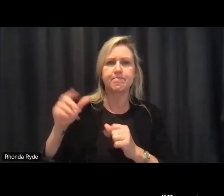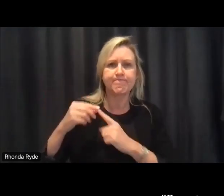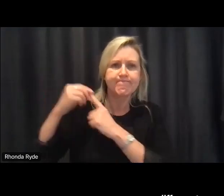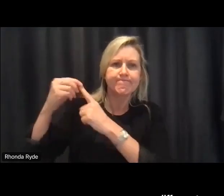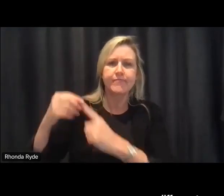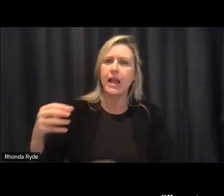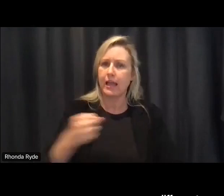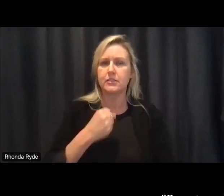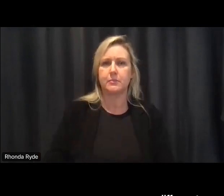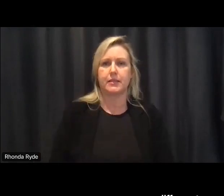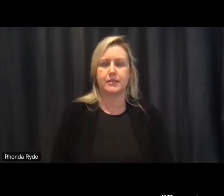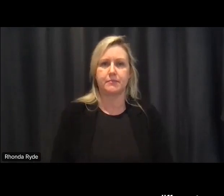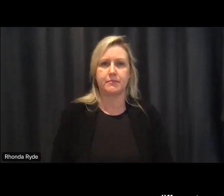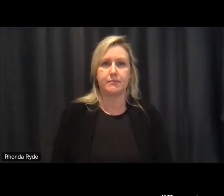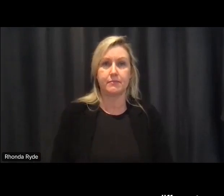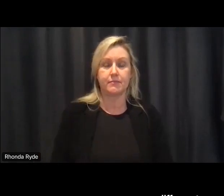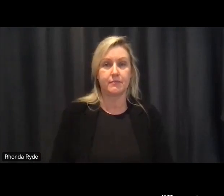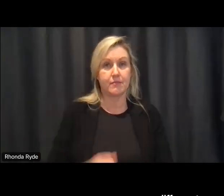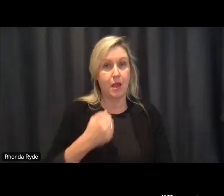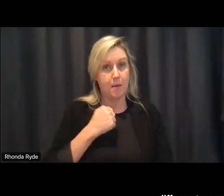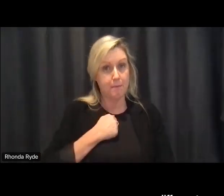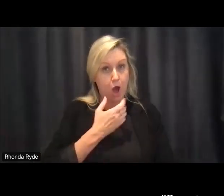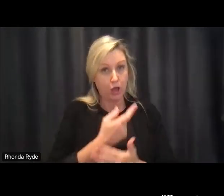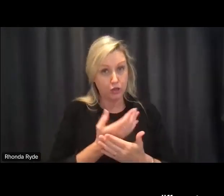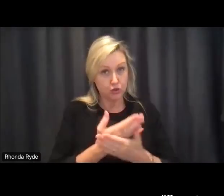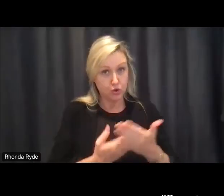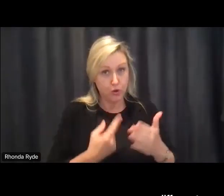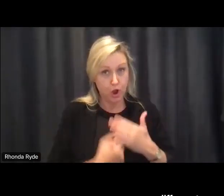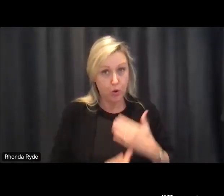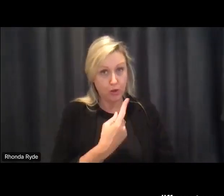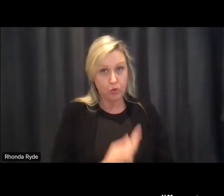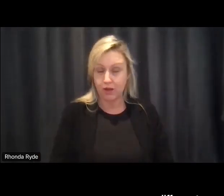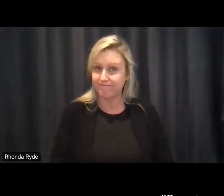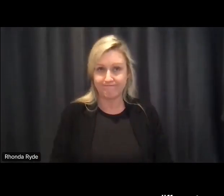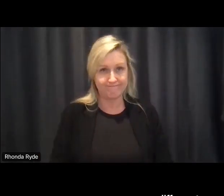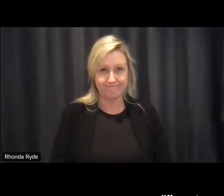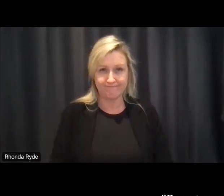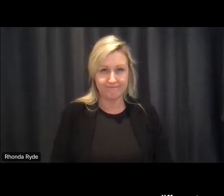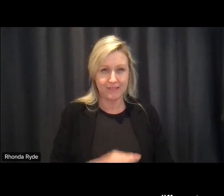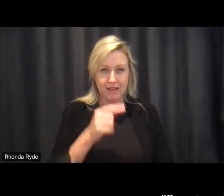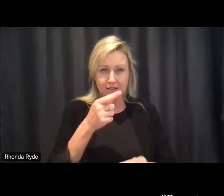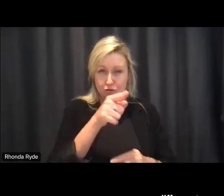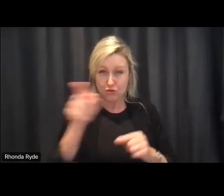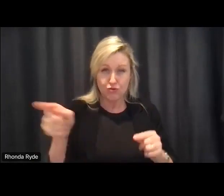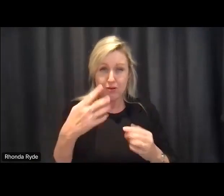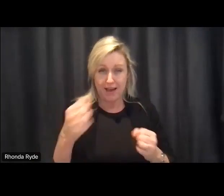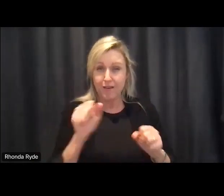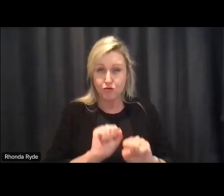versions of my story 500 000 times in all their different ways